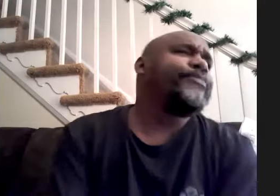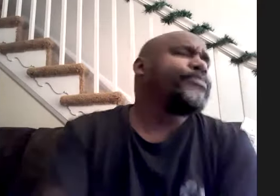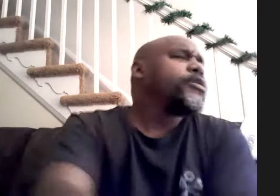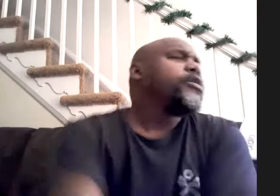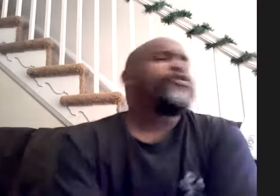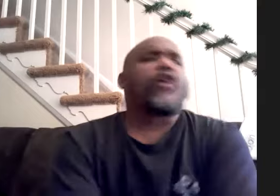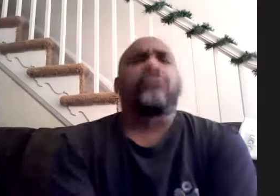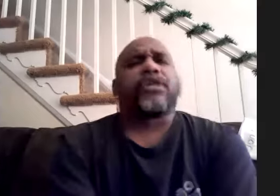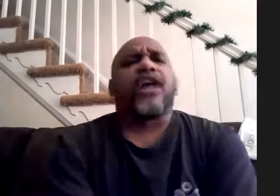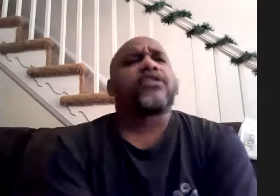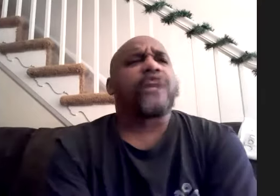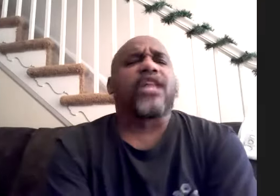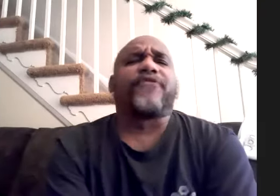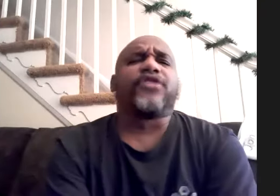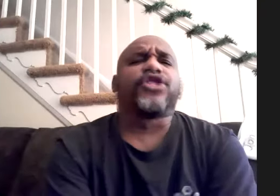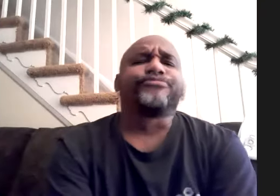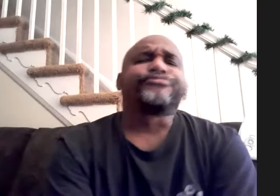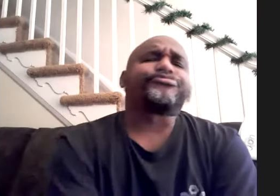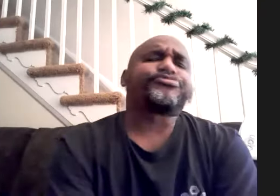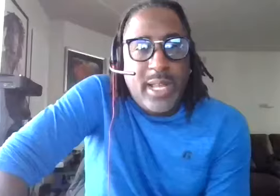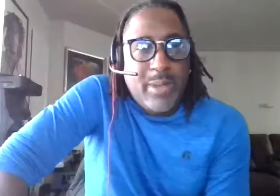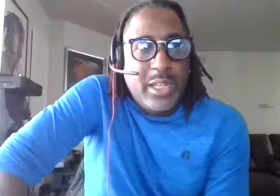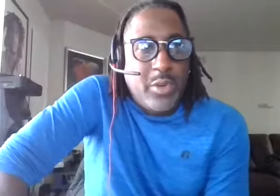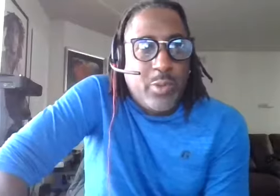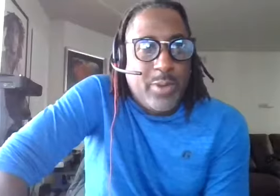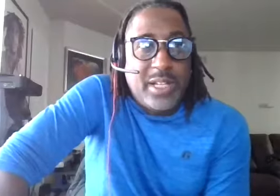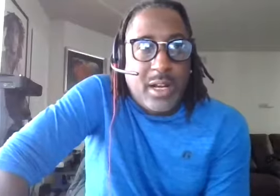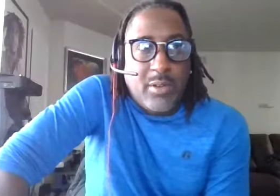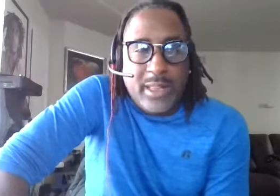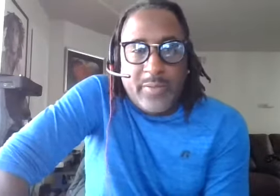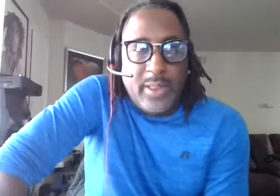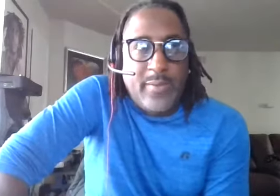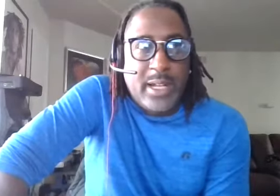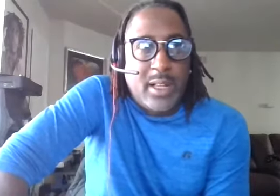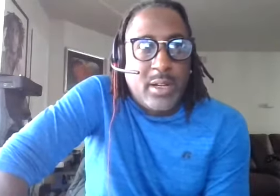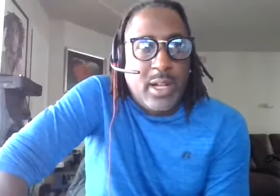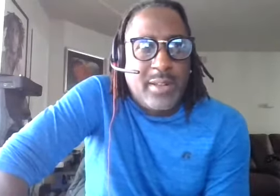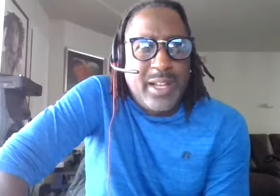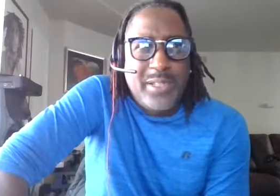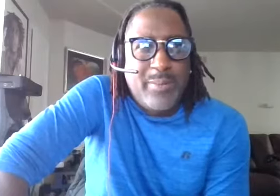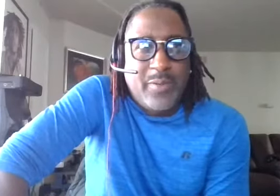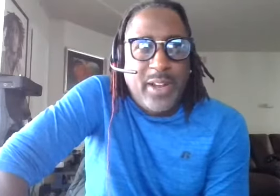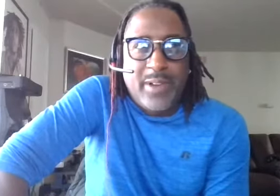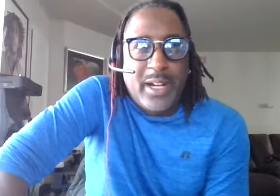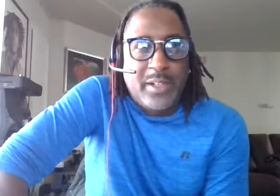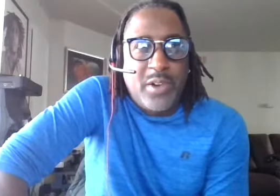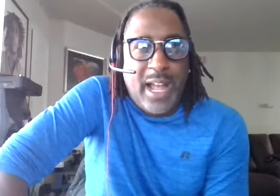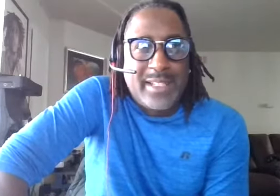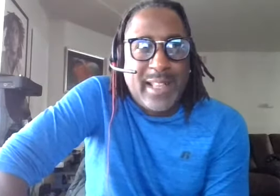so yeah that was a lot of fun too so like me and you we we share a great love for living color uh tell me some of your favorite color tracks and